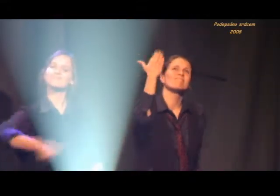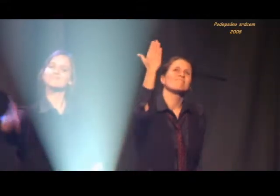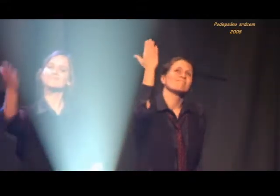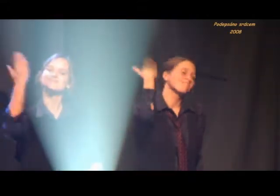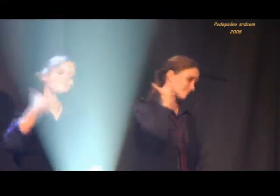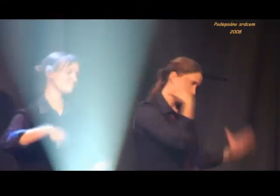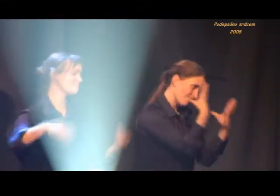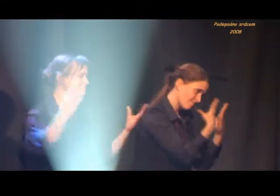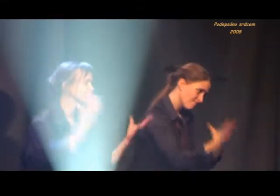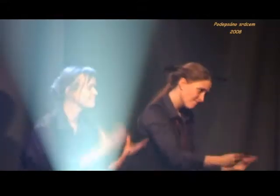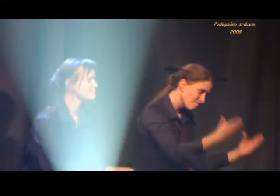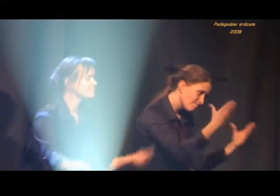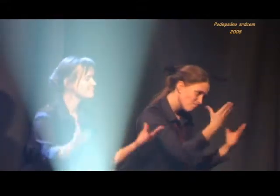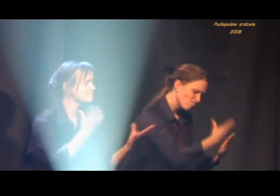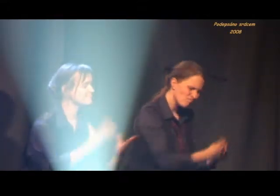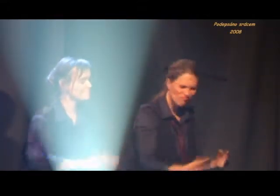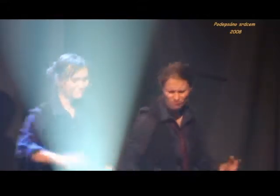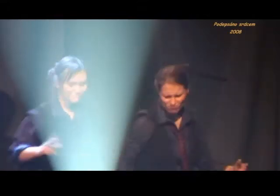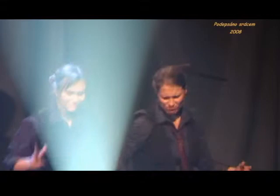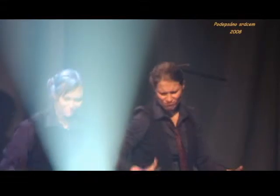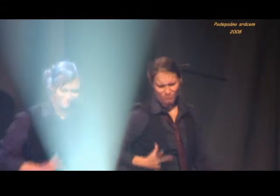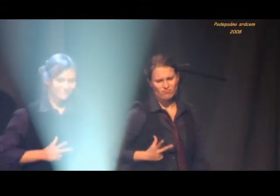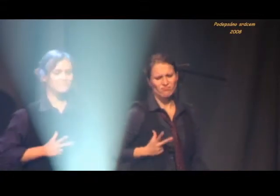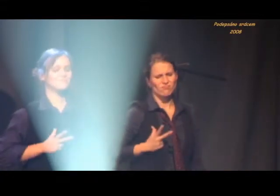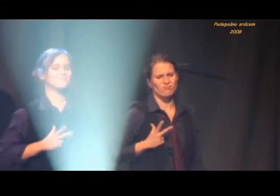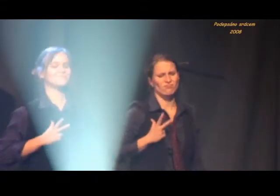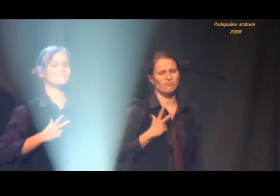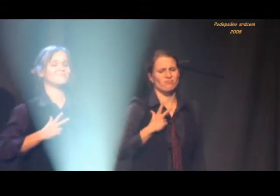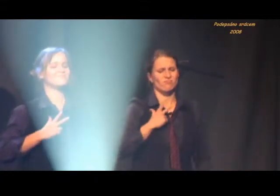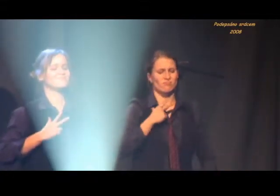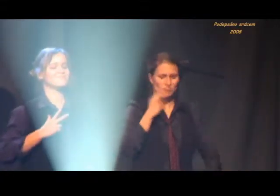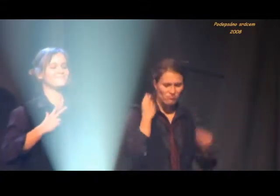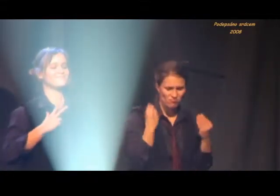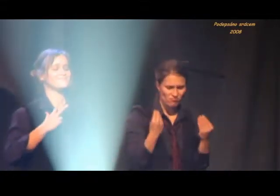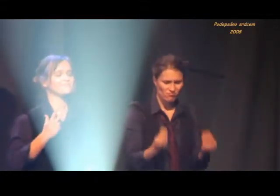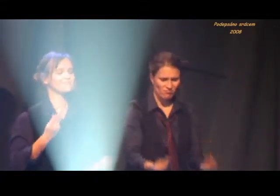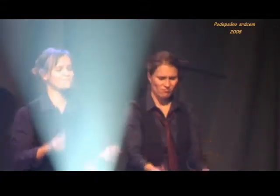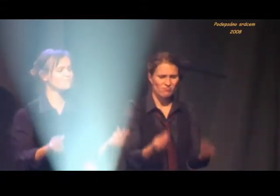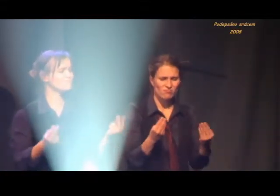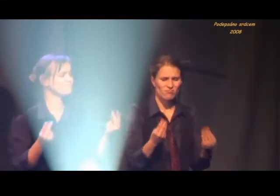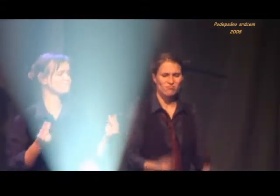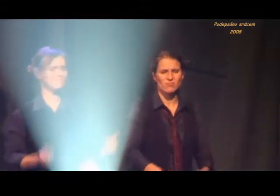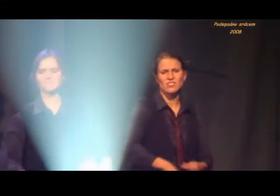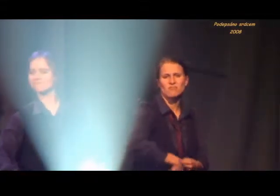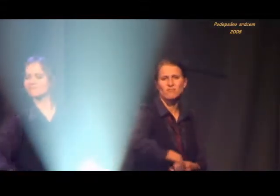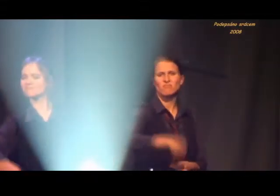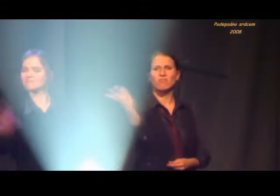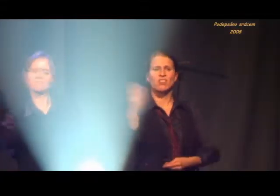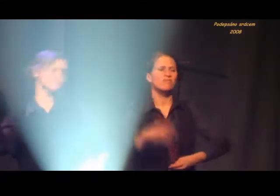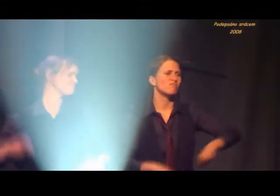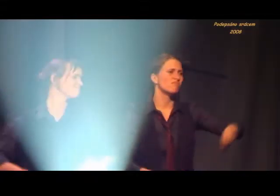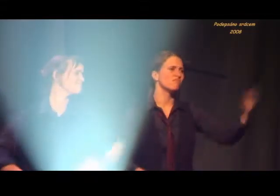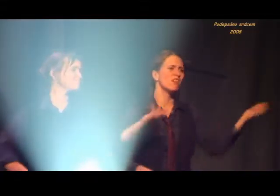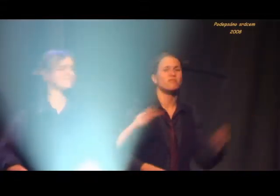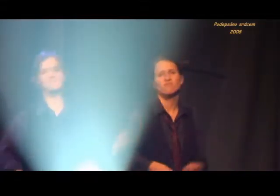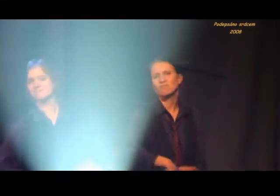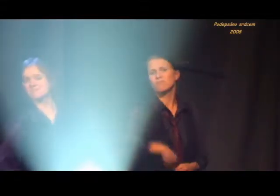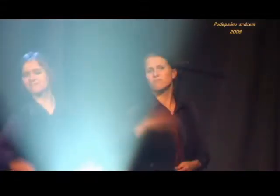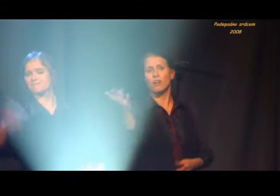each charted course, each careful step along the